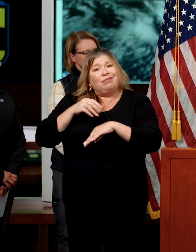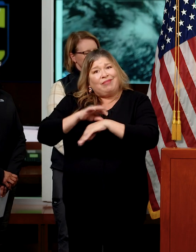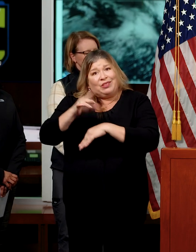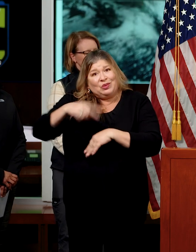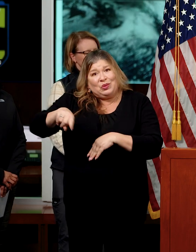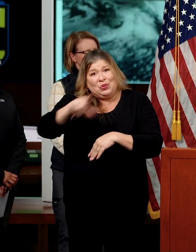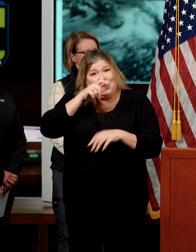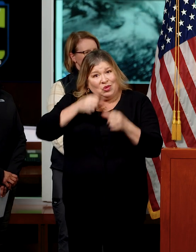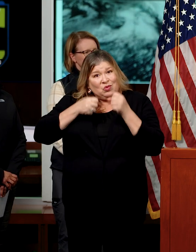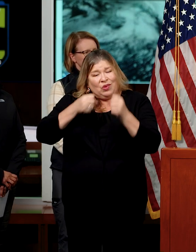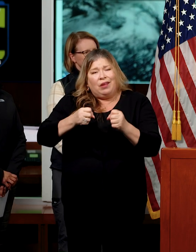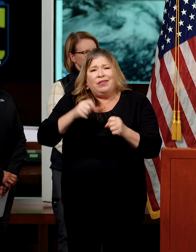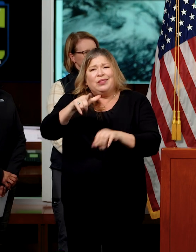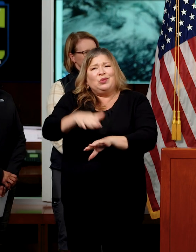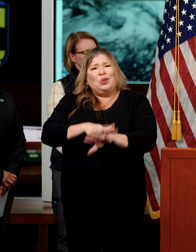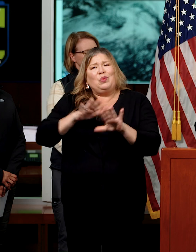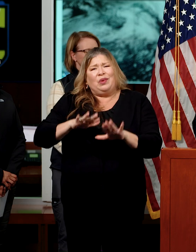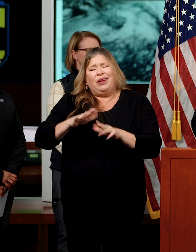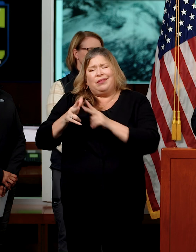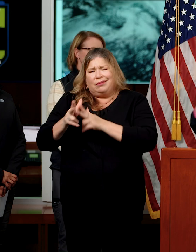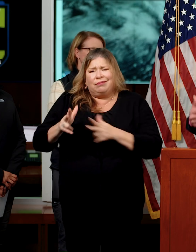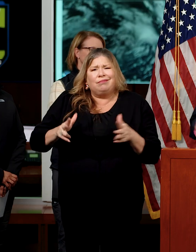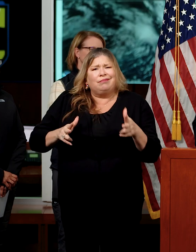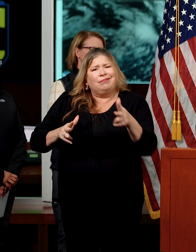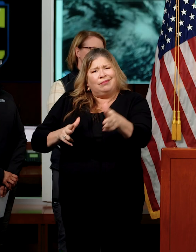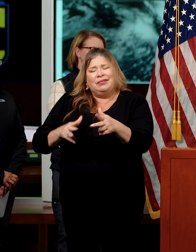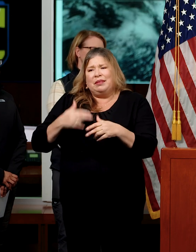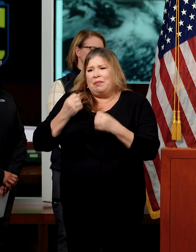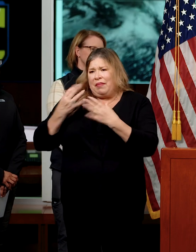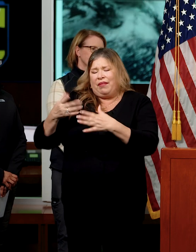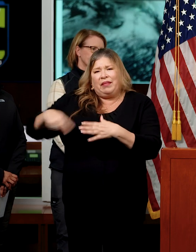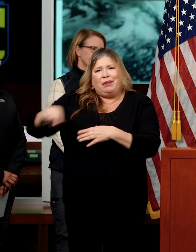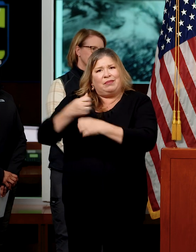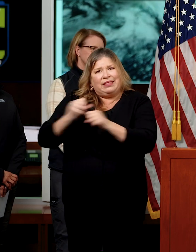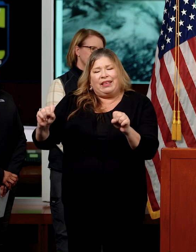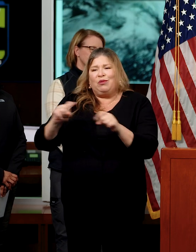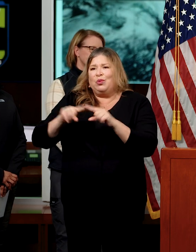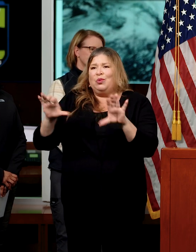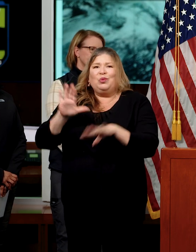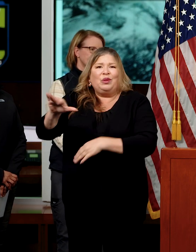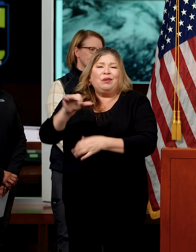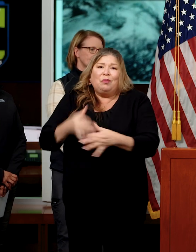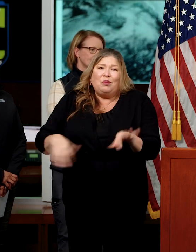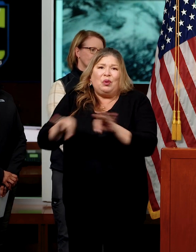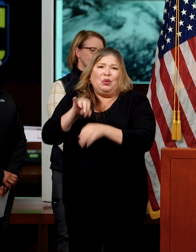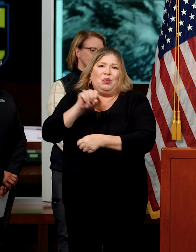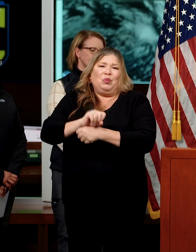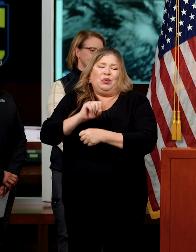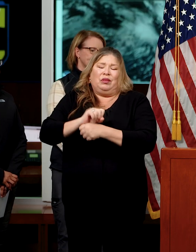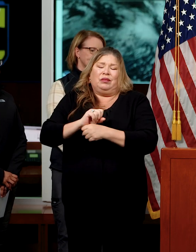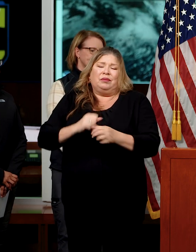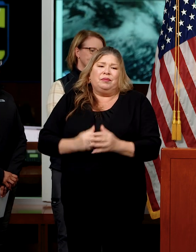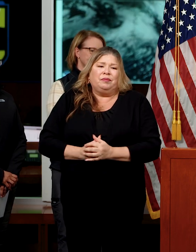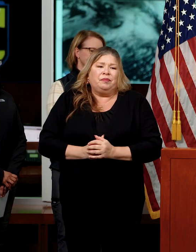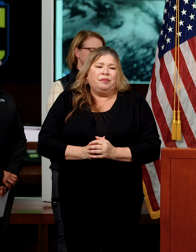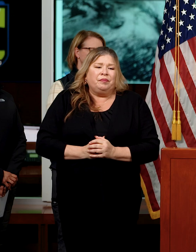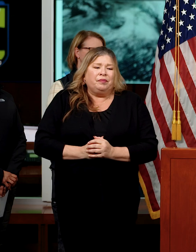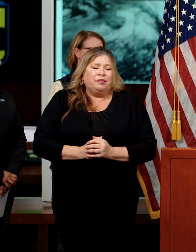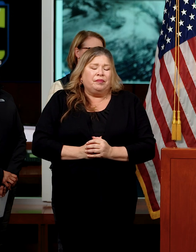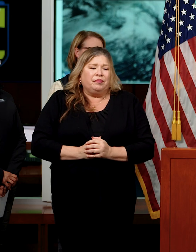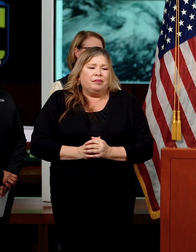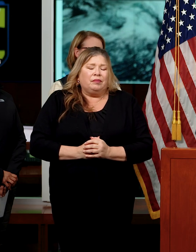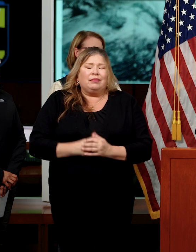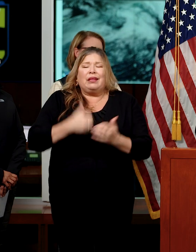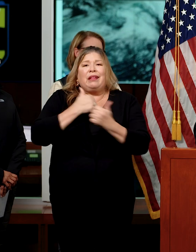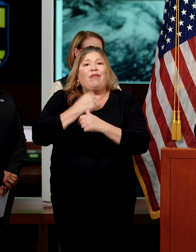to slow down. Give them a wide space cushion and allow them to do that important work, but without putting them at unnecessary risk. I